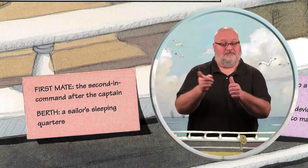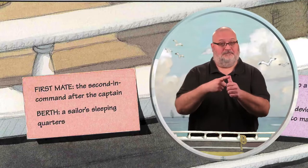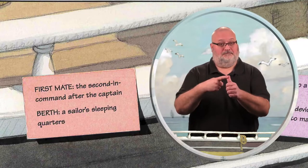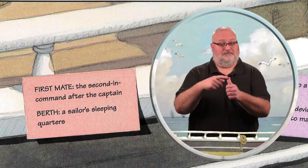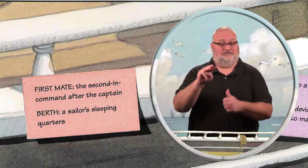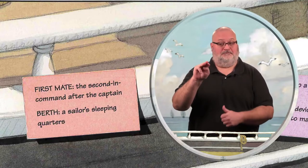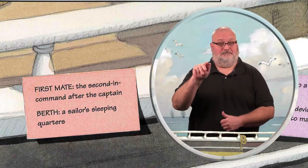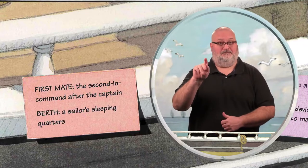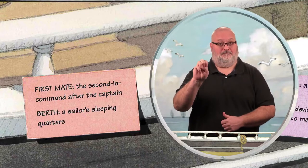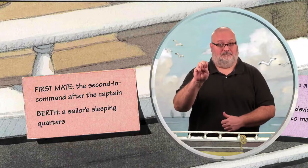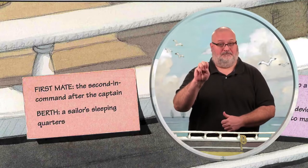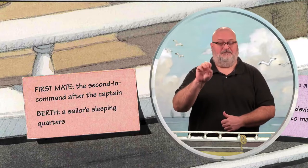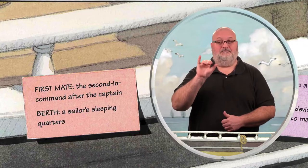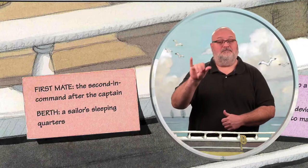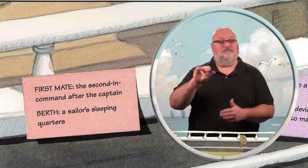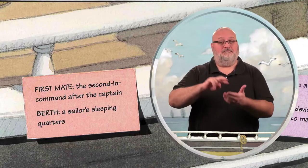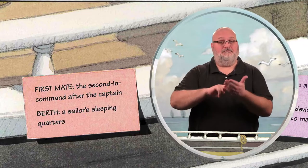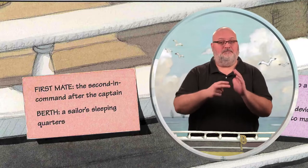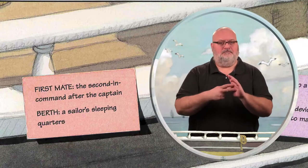First mate.